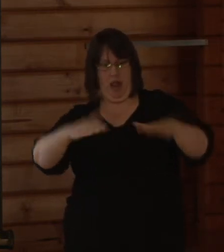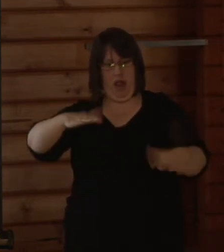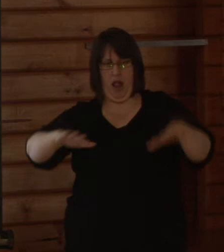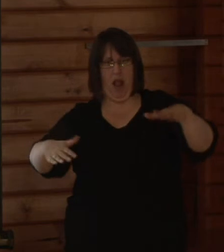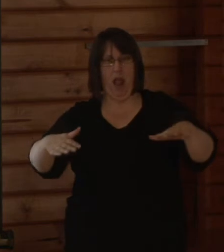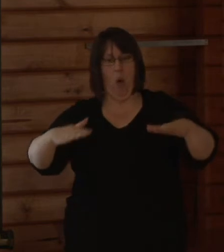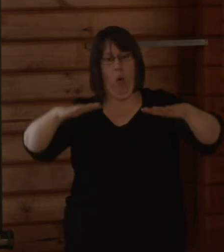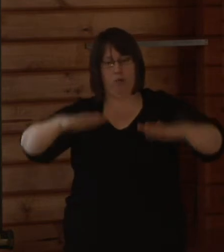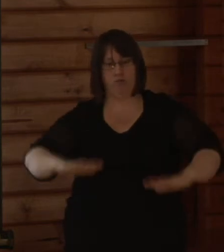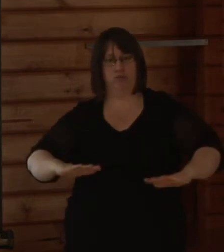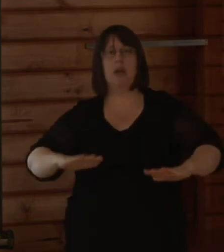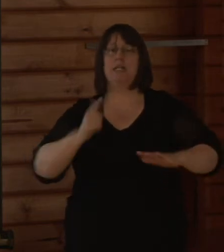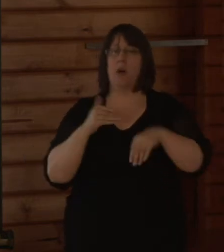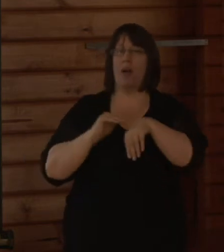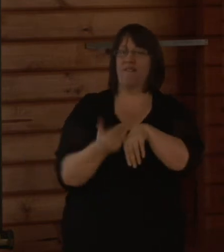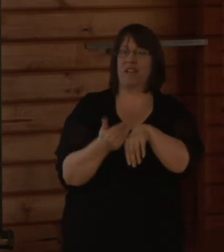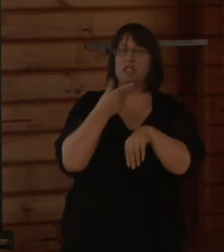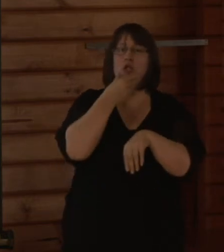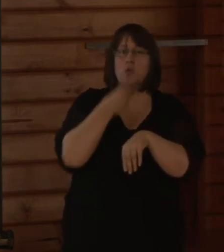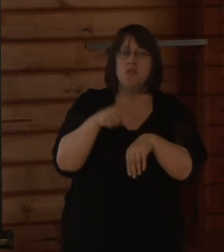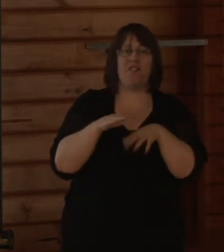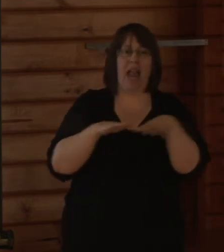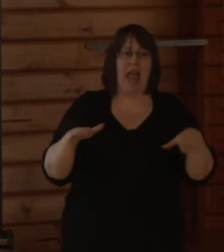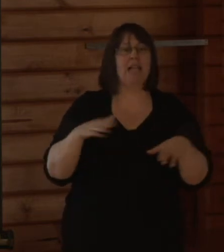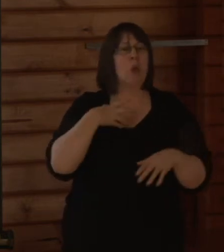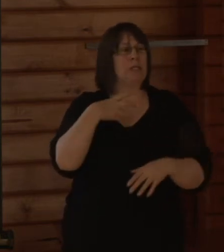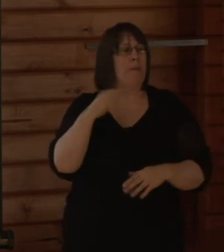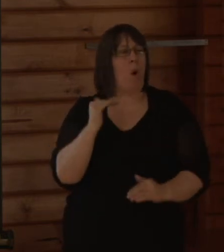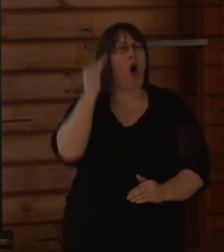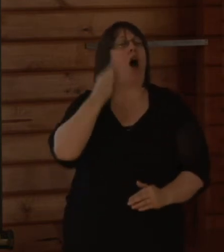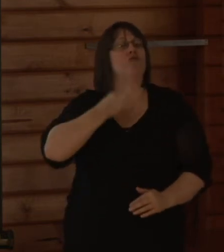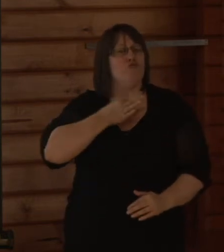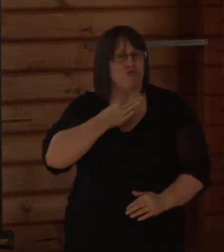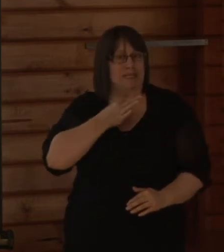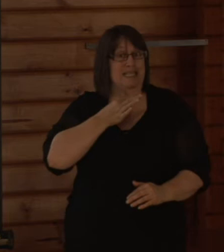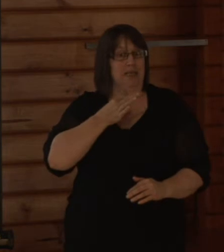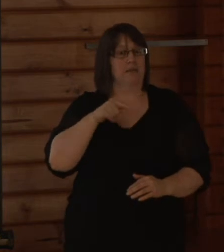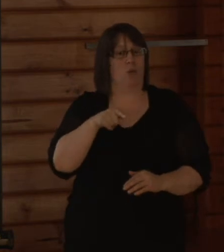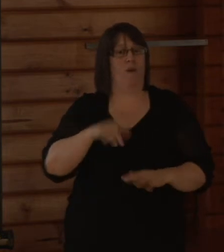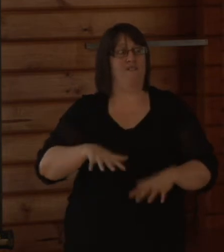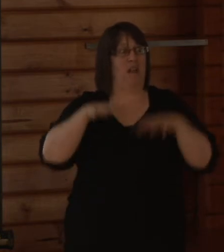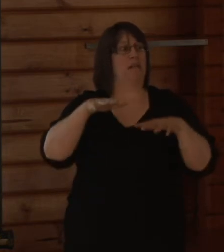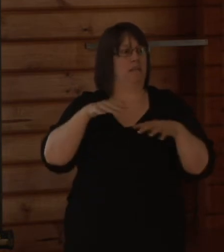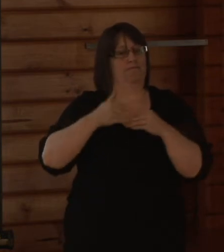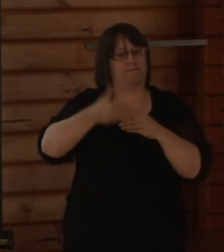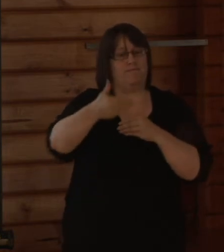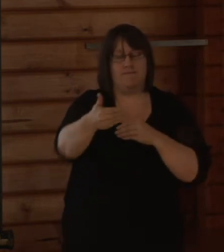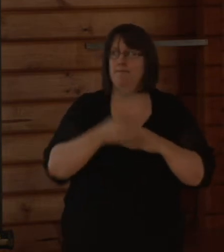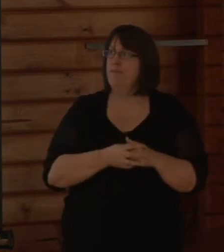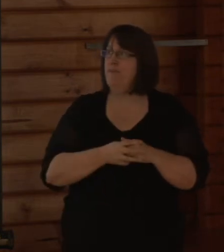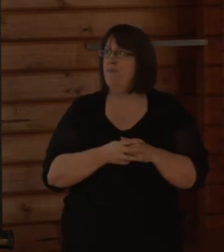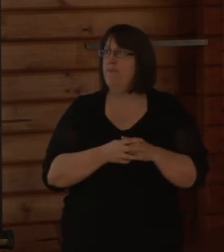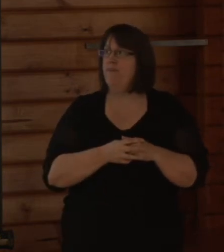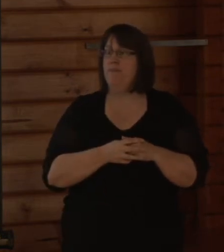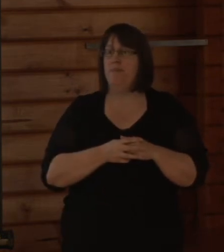adversely affects the uses and amenities by increasing the vulnerability of that land to flooding events. Only changes